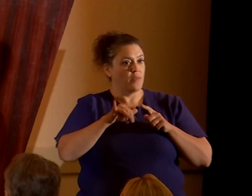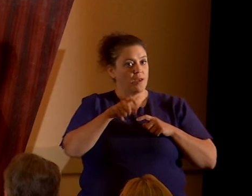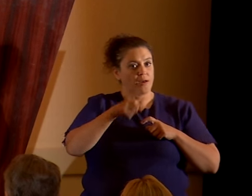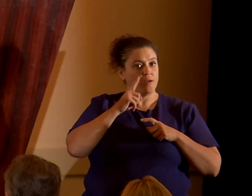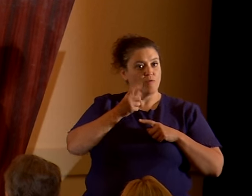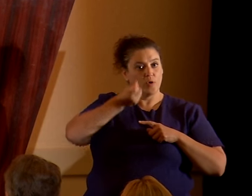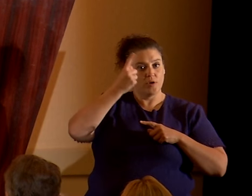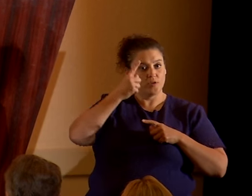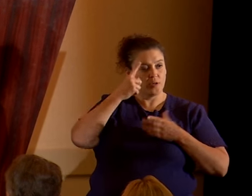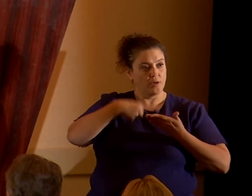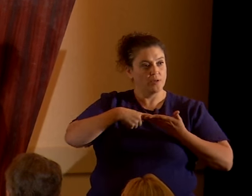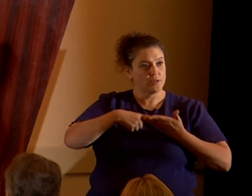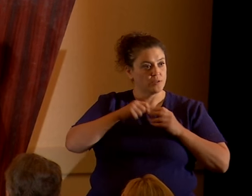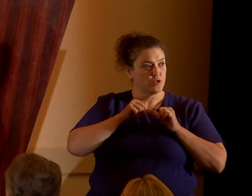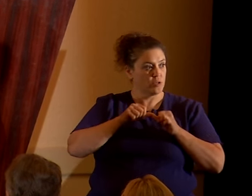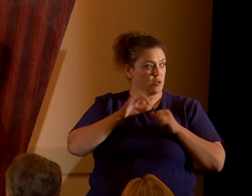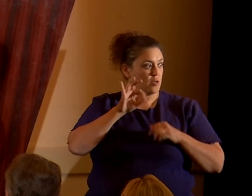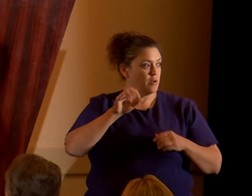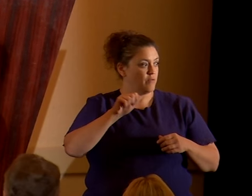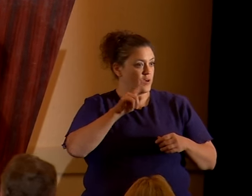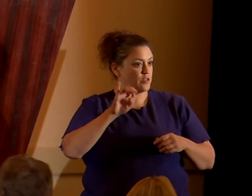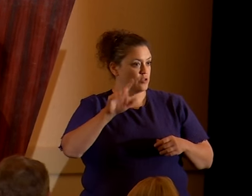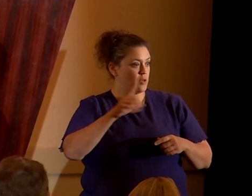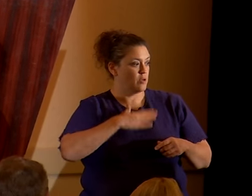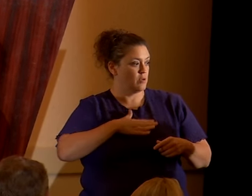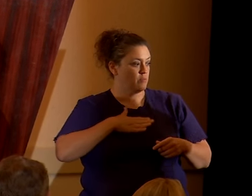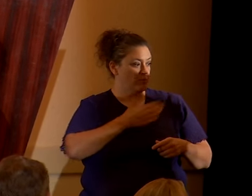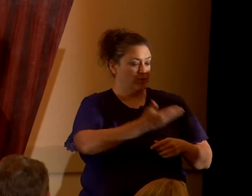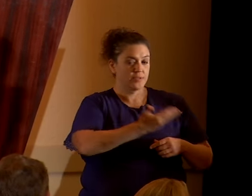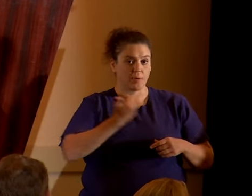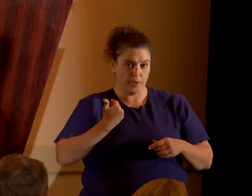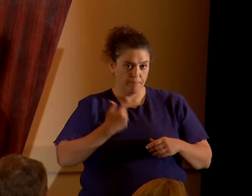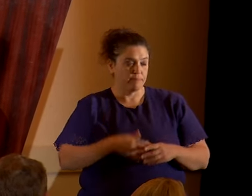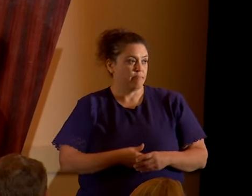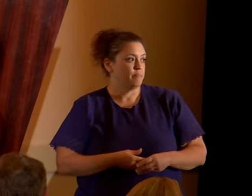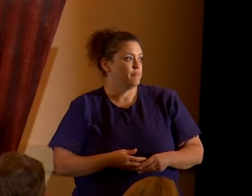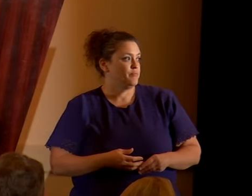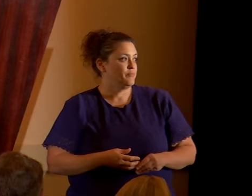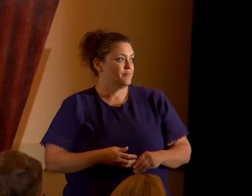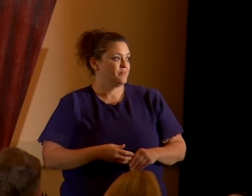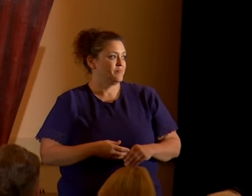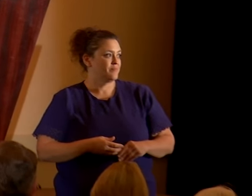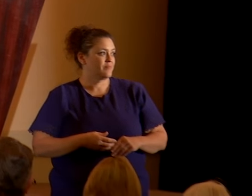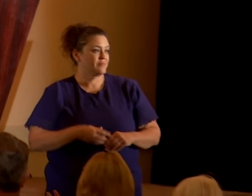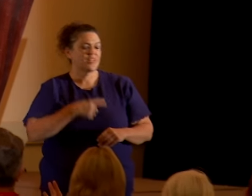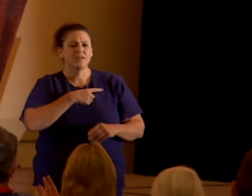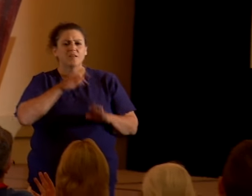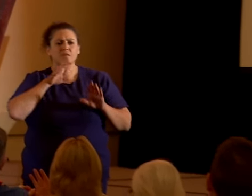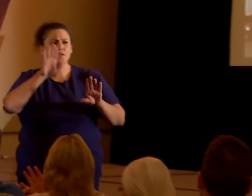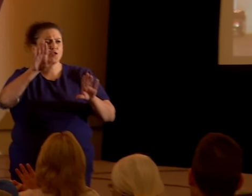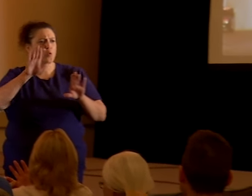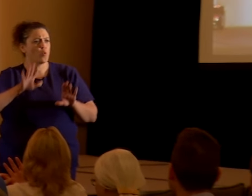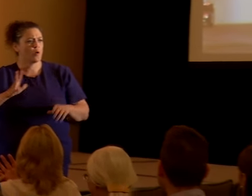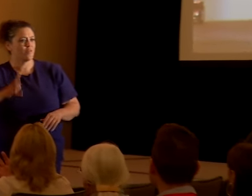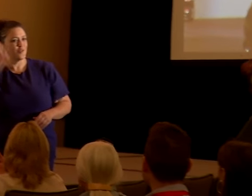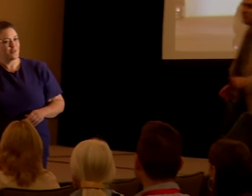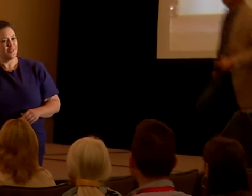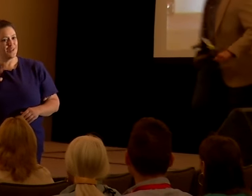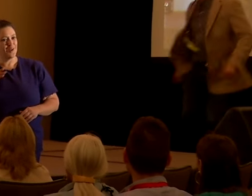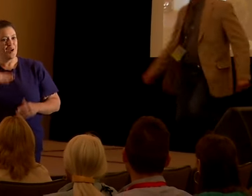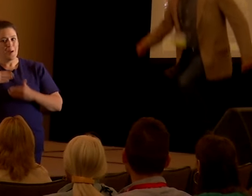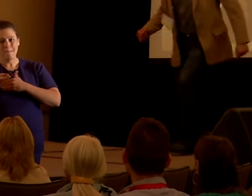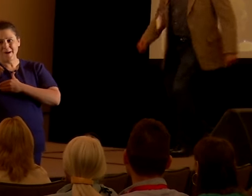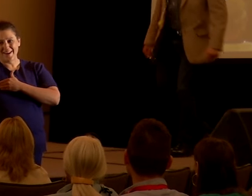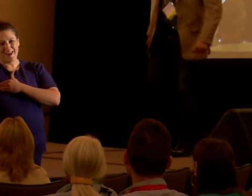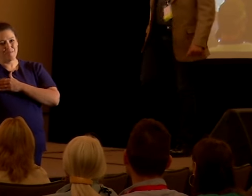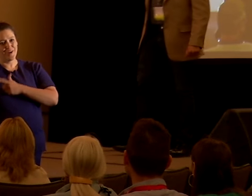continues. Faisal, come on up please. This wonderful gentleman, my neighbor, he lives